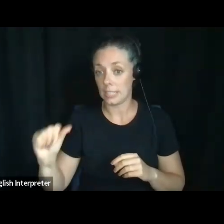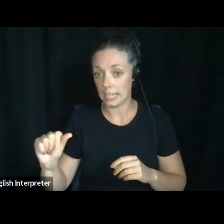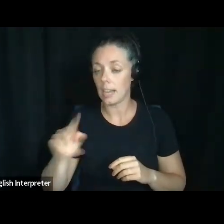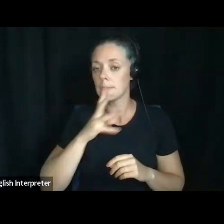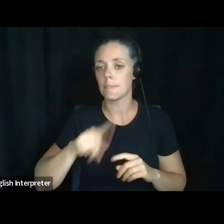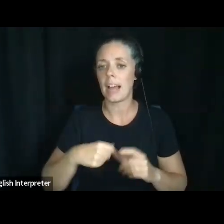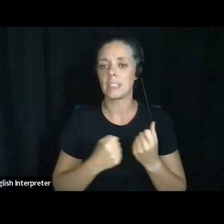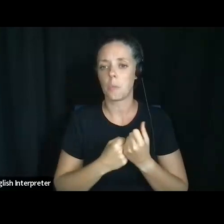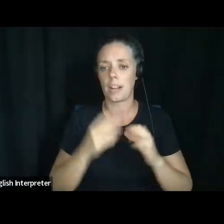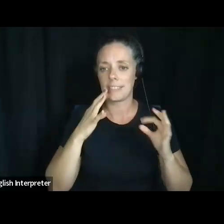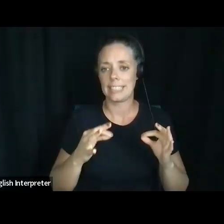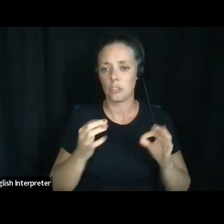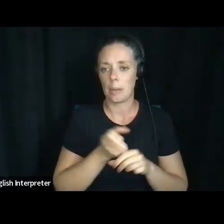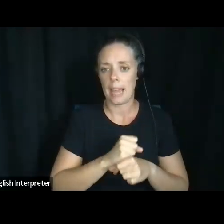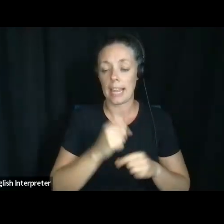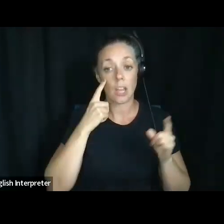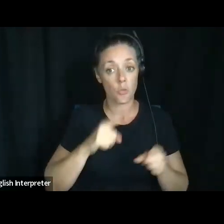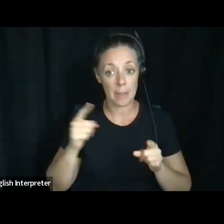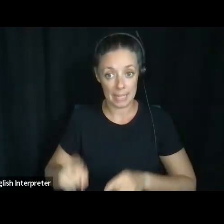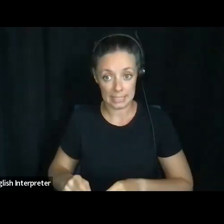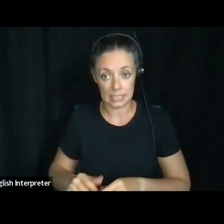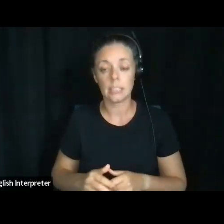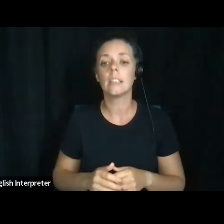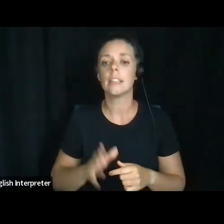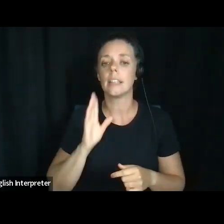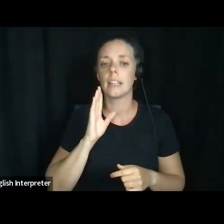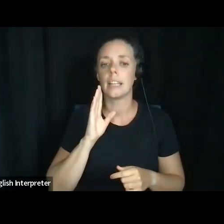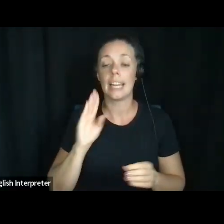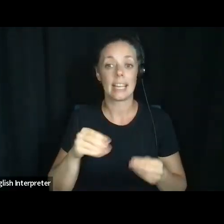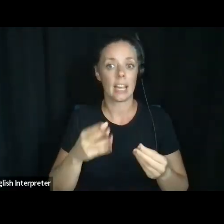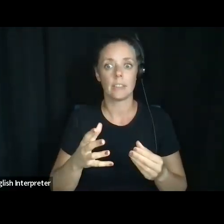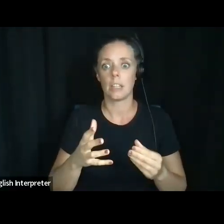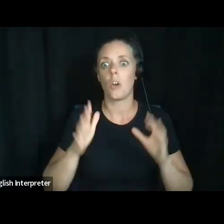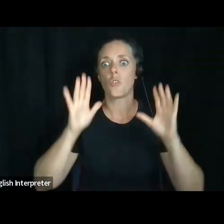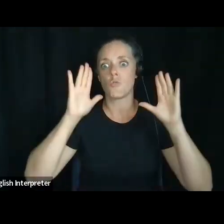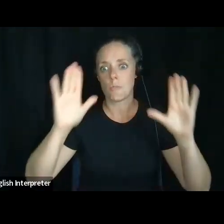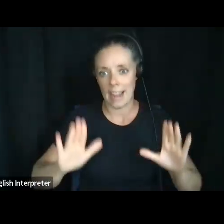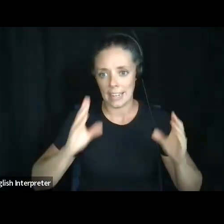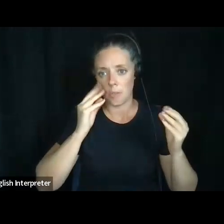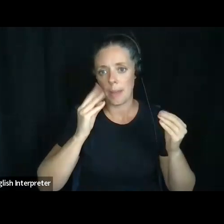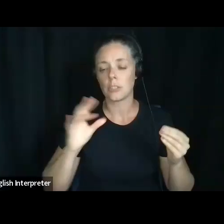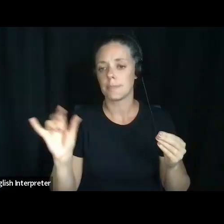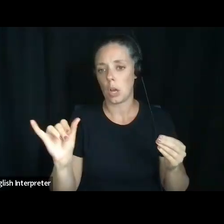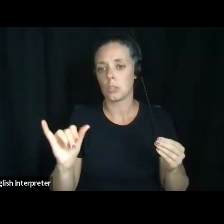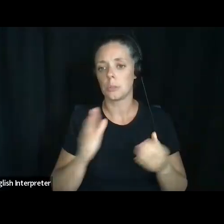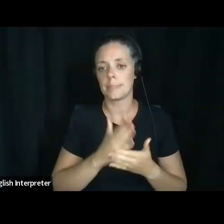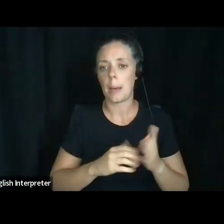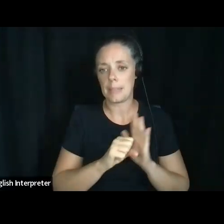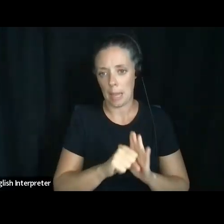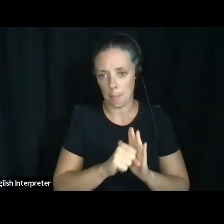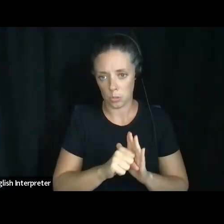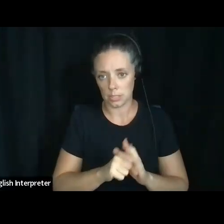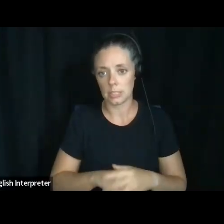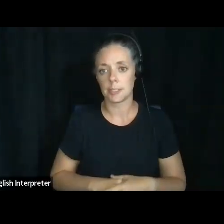supportive decision-making agreements and it gives you great information as well as some samples. So,